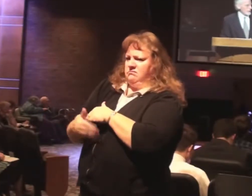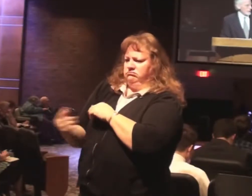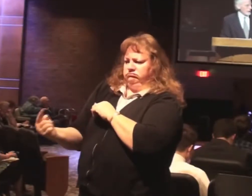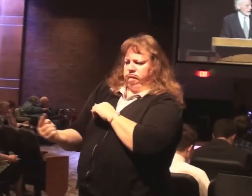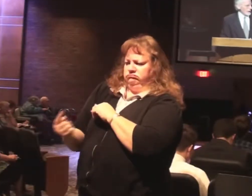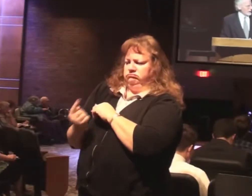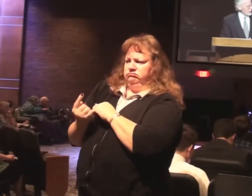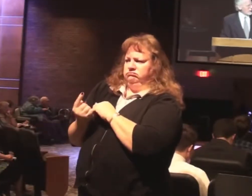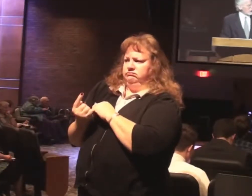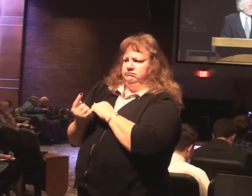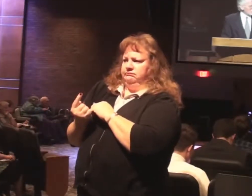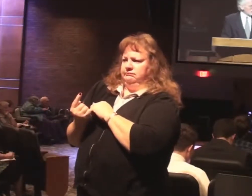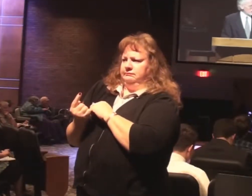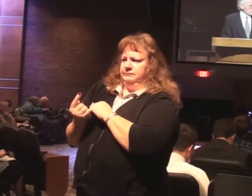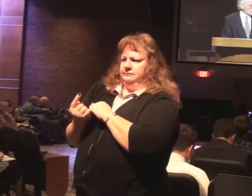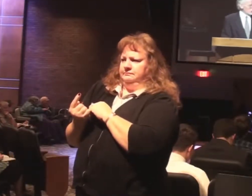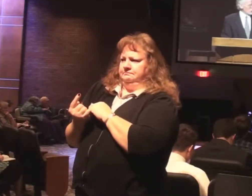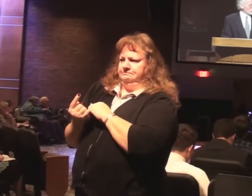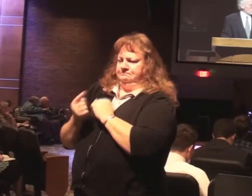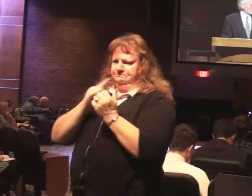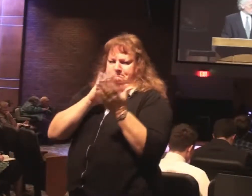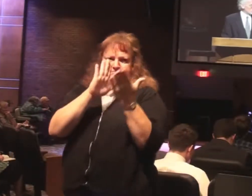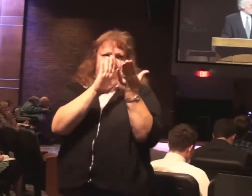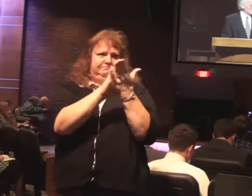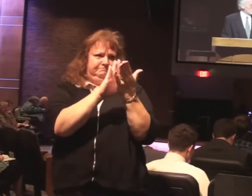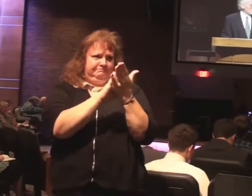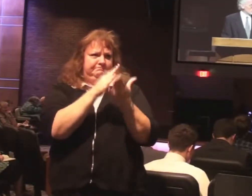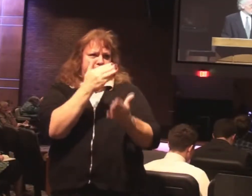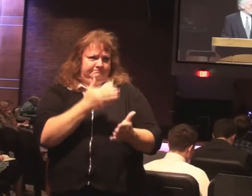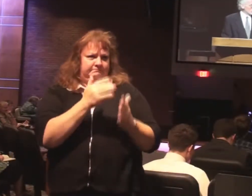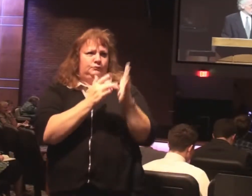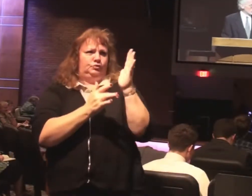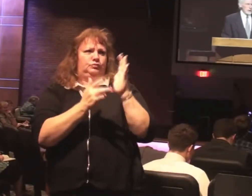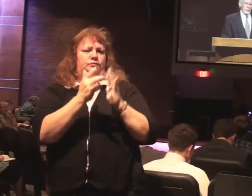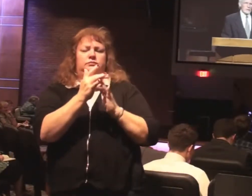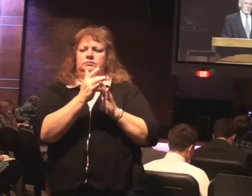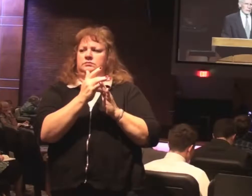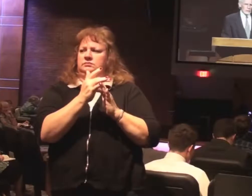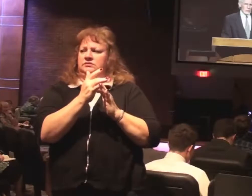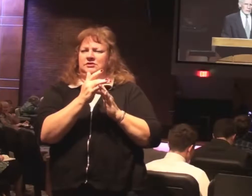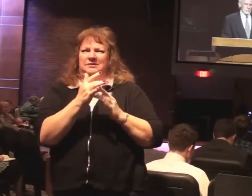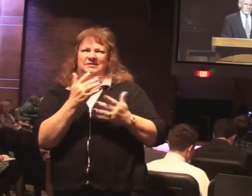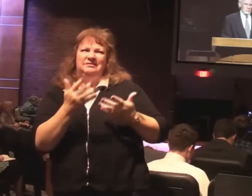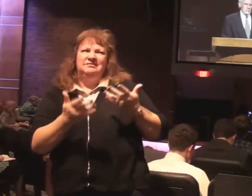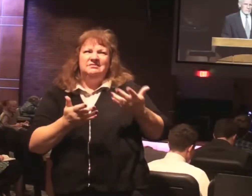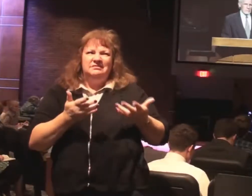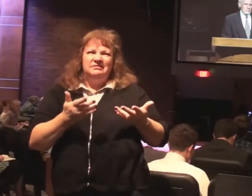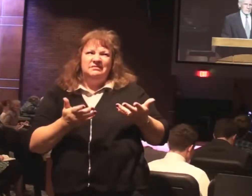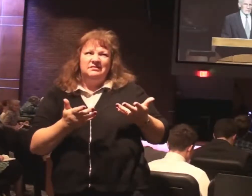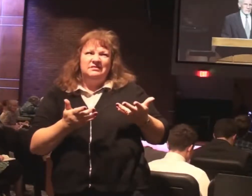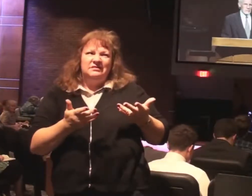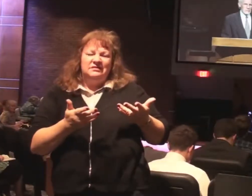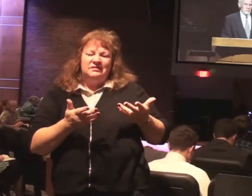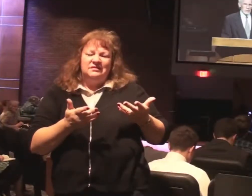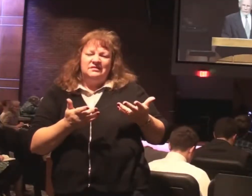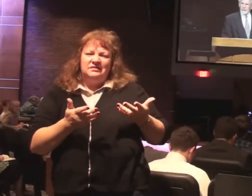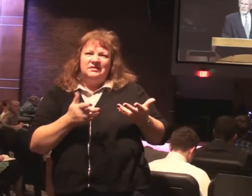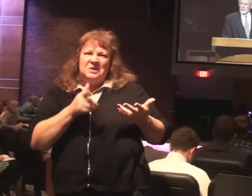And he complimented Jesus, but he wasn't sure who is